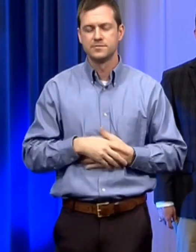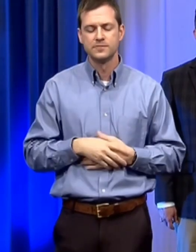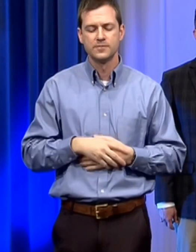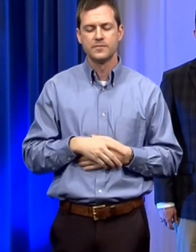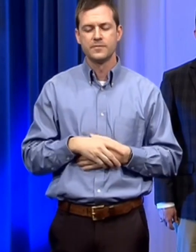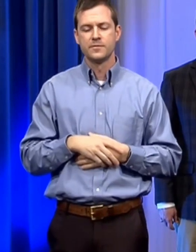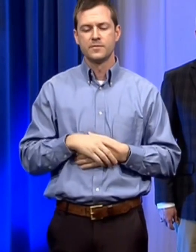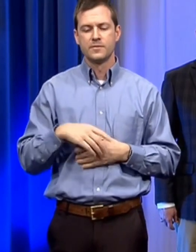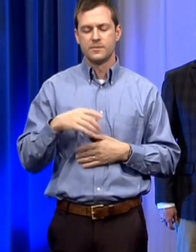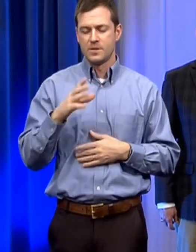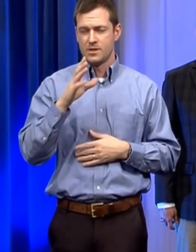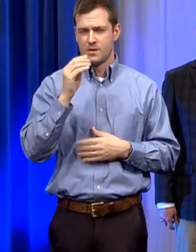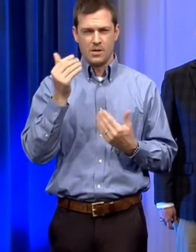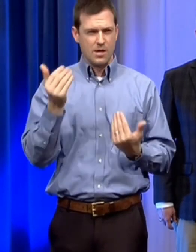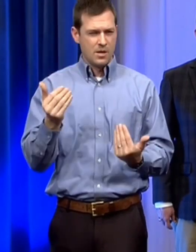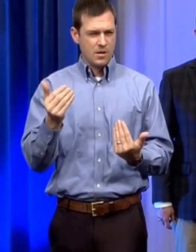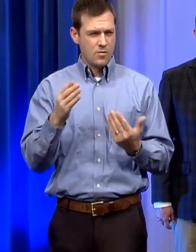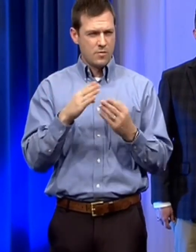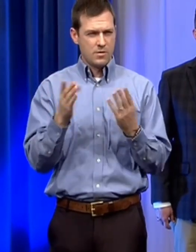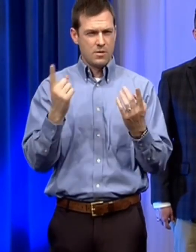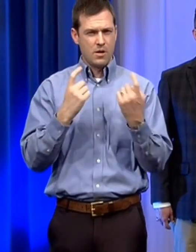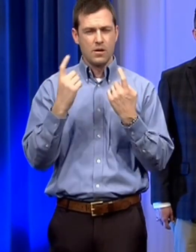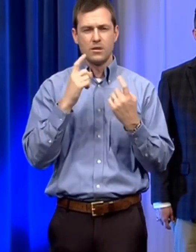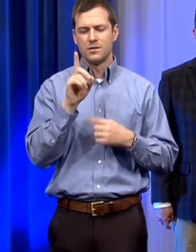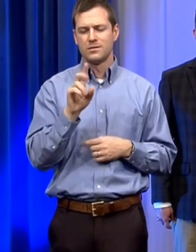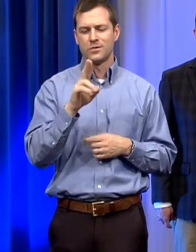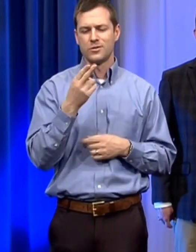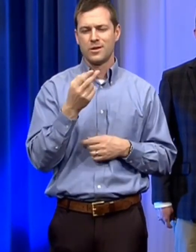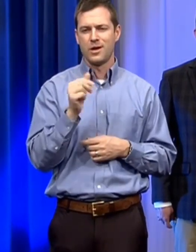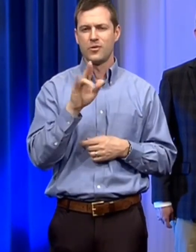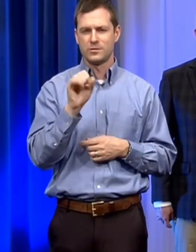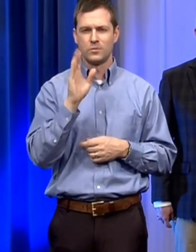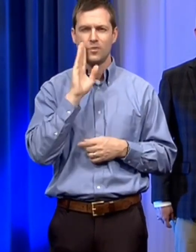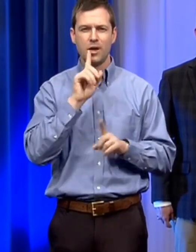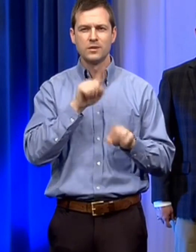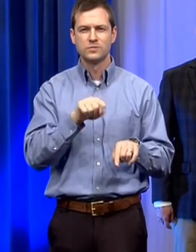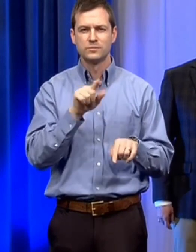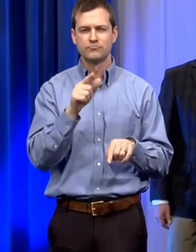also turn it i think we're going to have questions now dr harris is going to moderate the questions